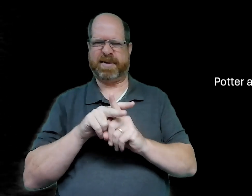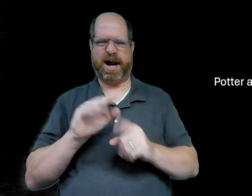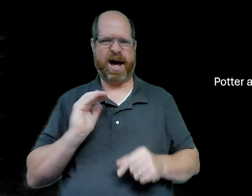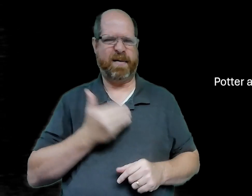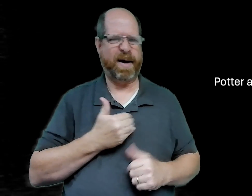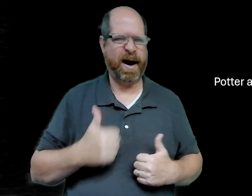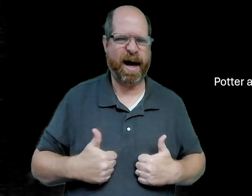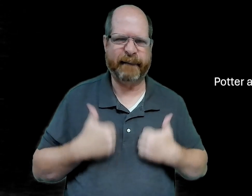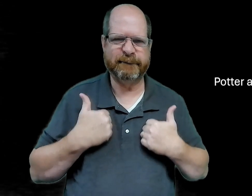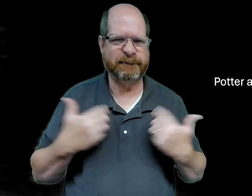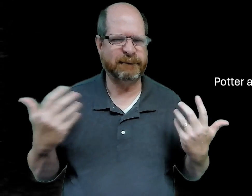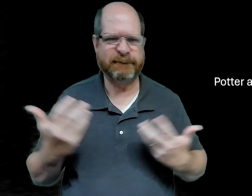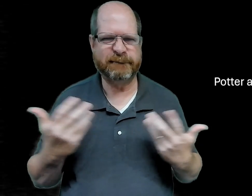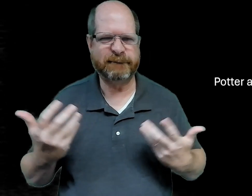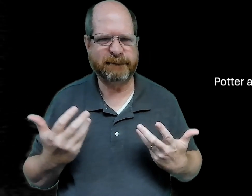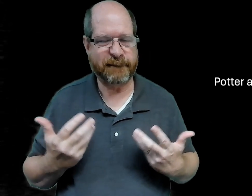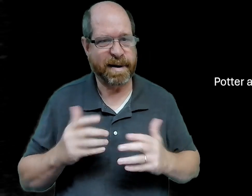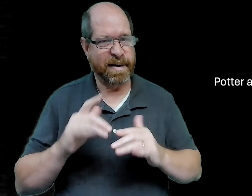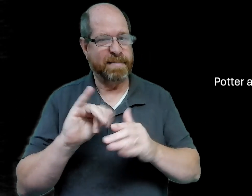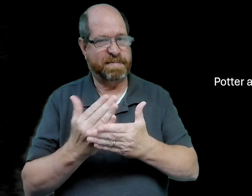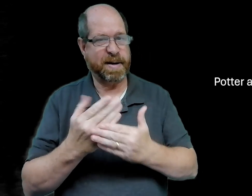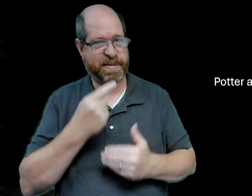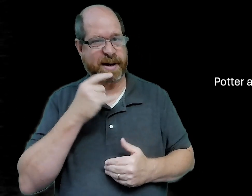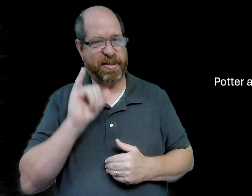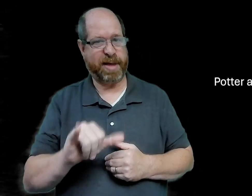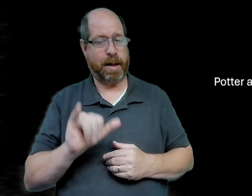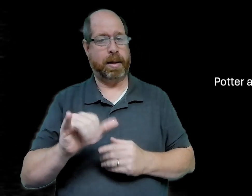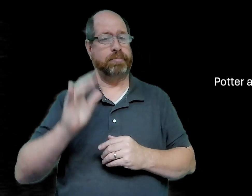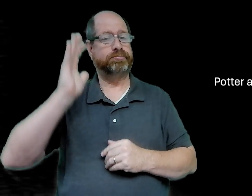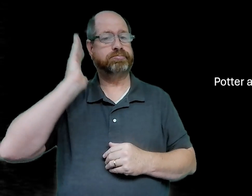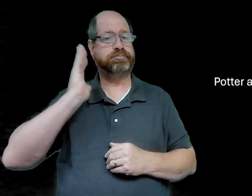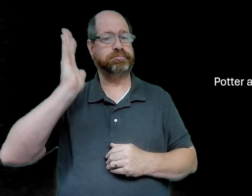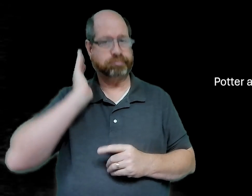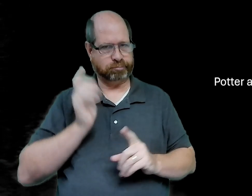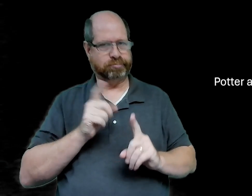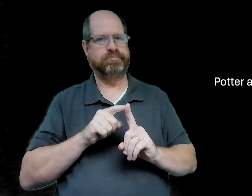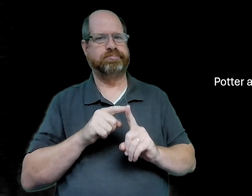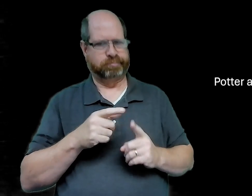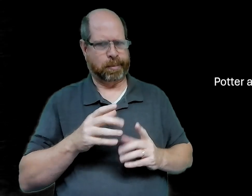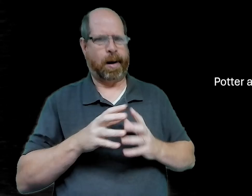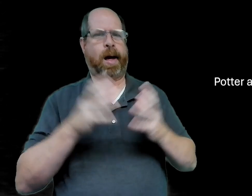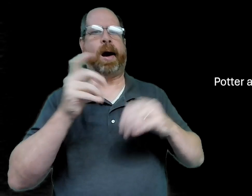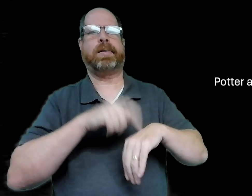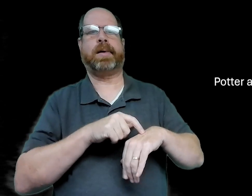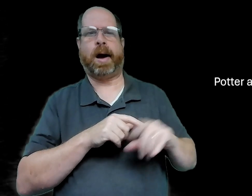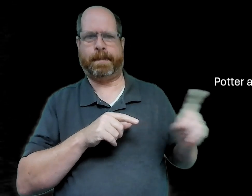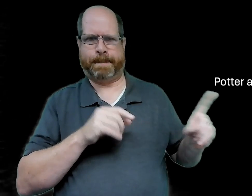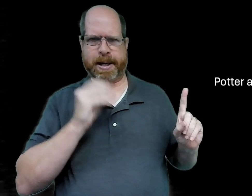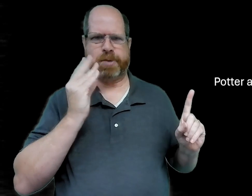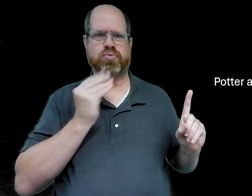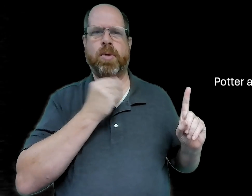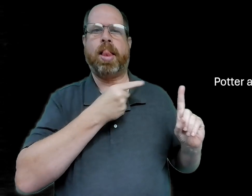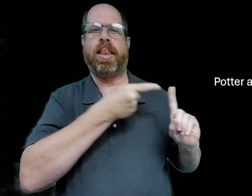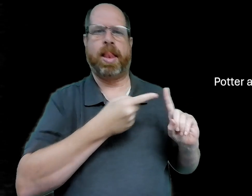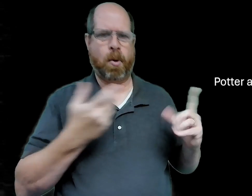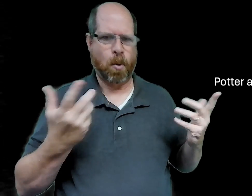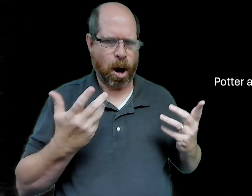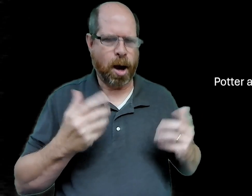but how does that apply to our lives the bible says there are a lot of